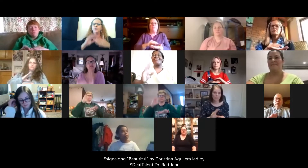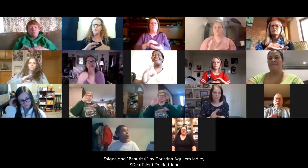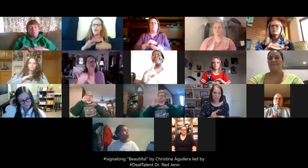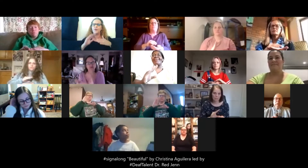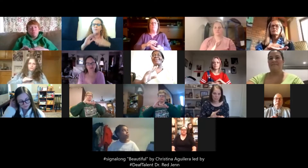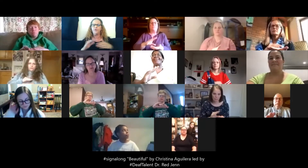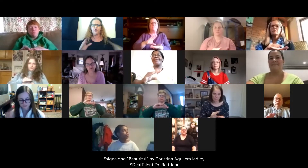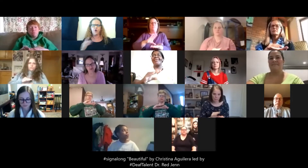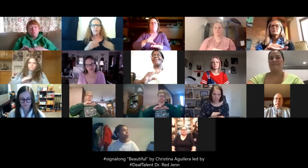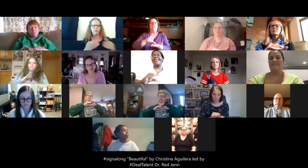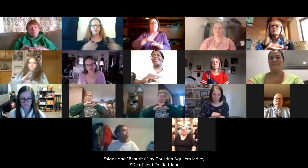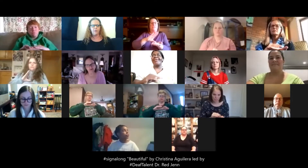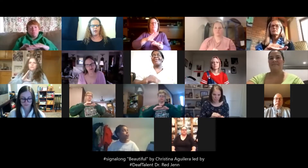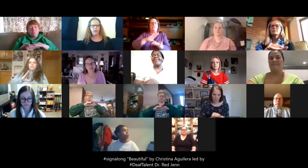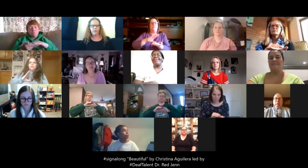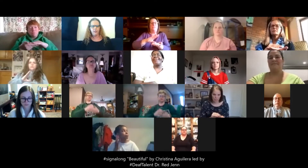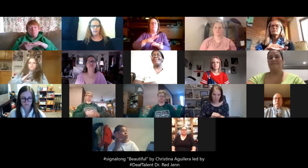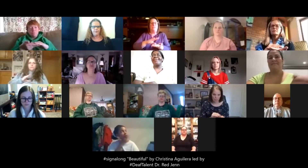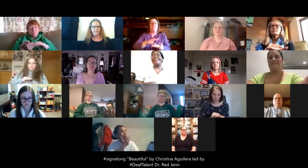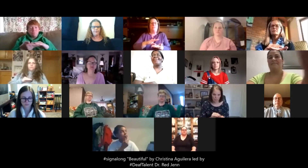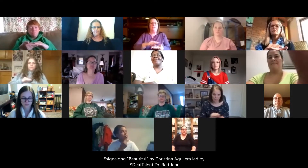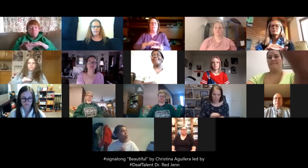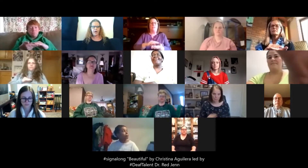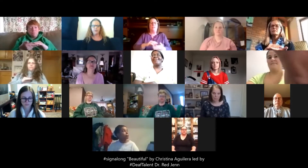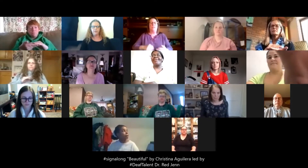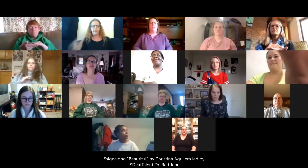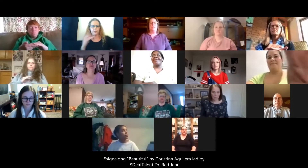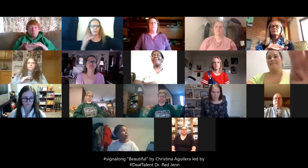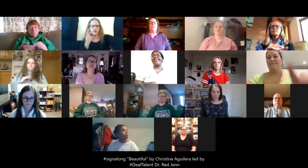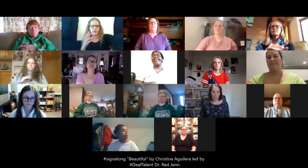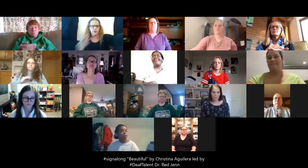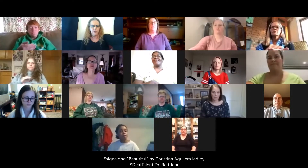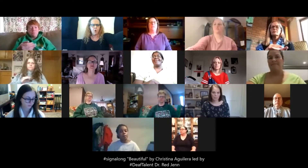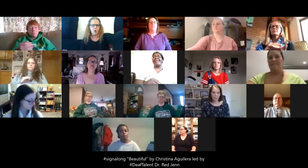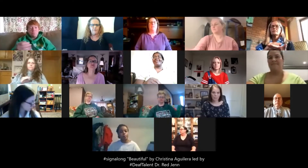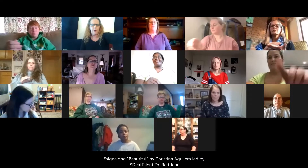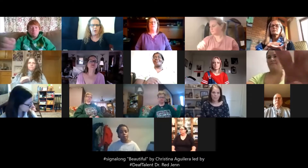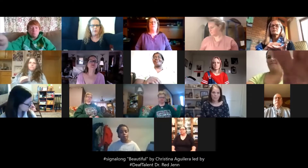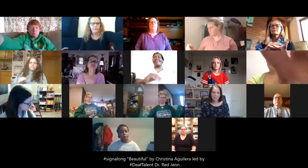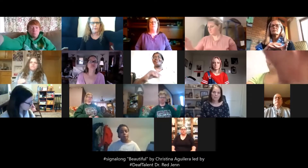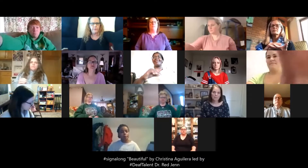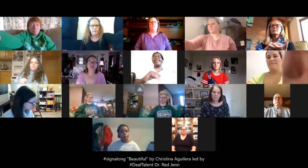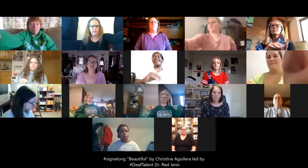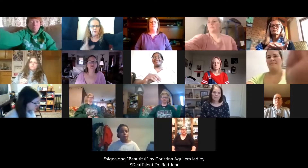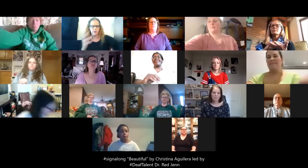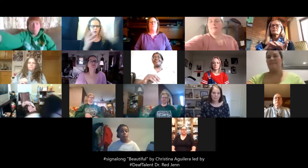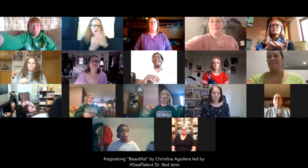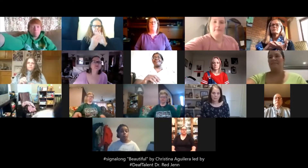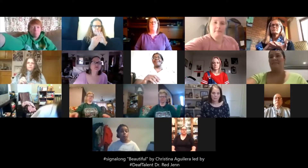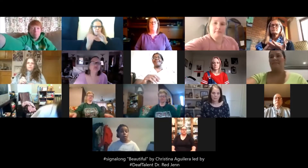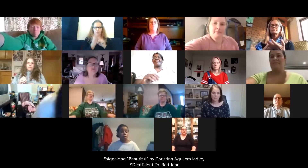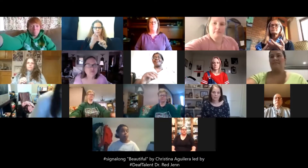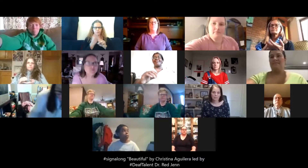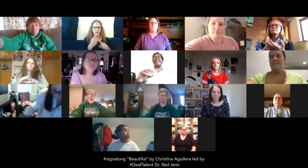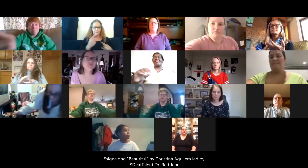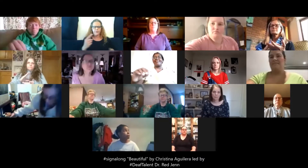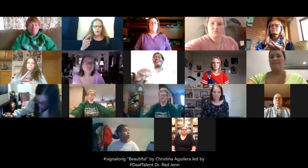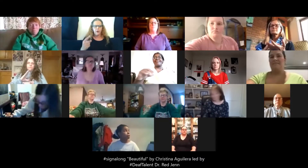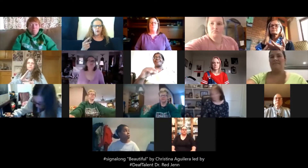the rhythm of the song. I'm going to move my back a little bit so you can see more of me to be able to copy properly. Okay?